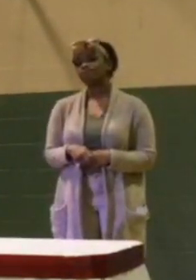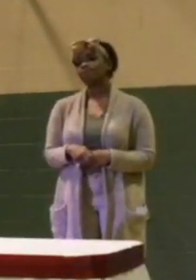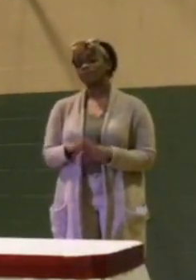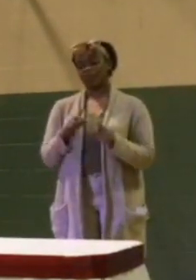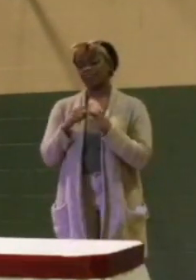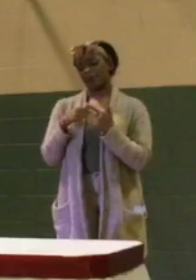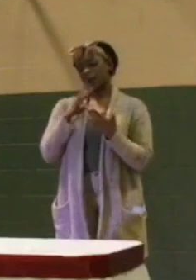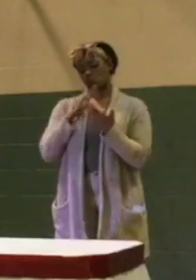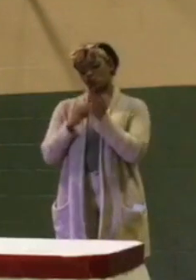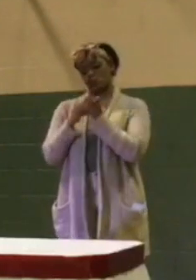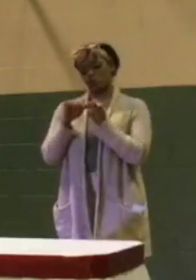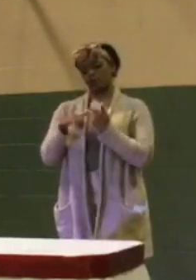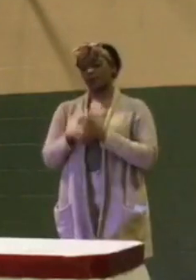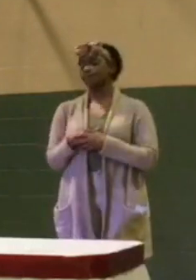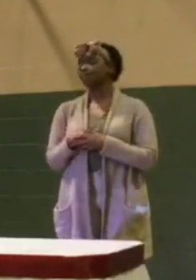you. you.